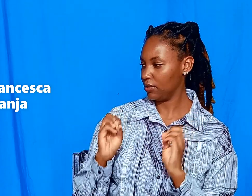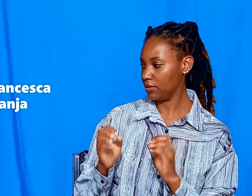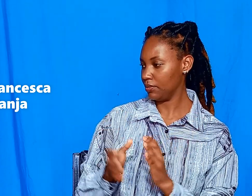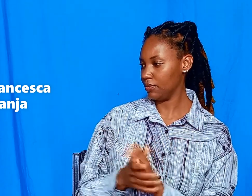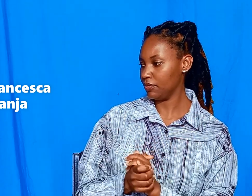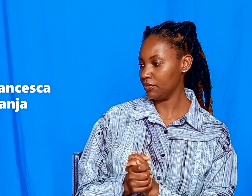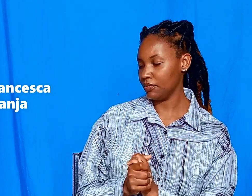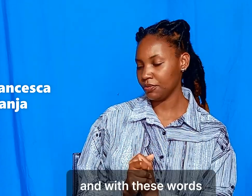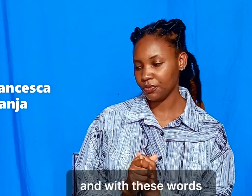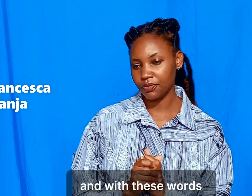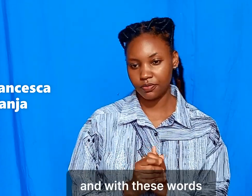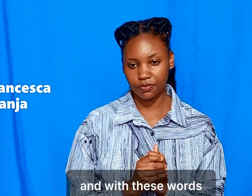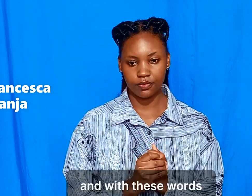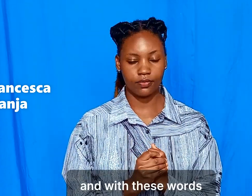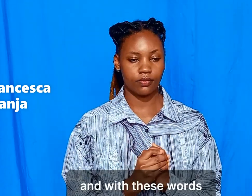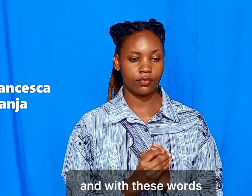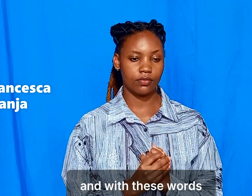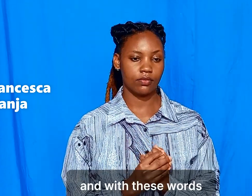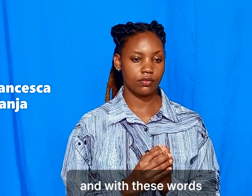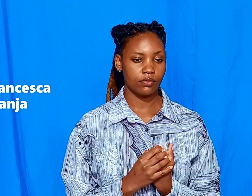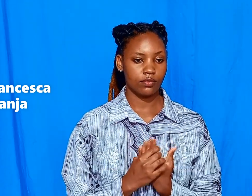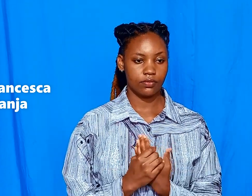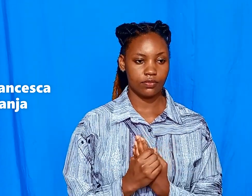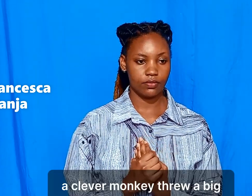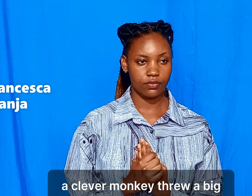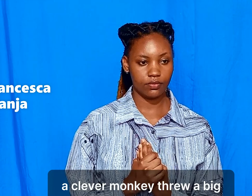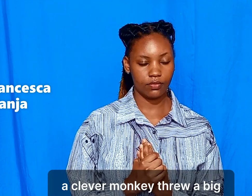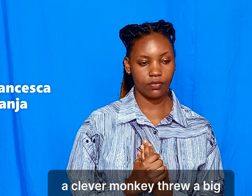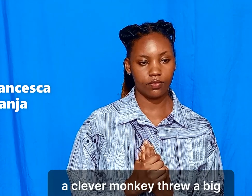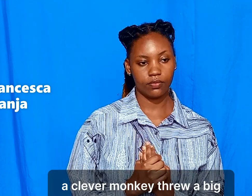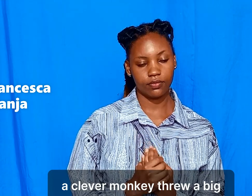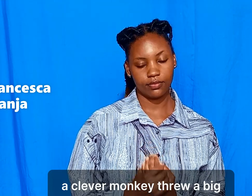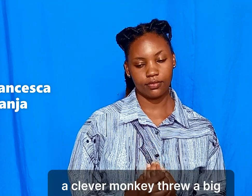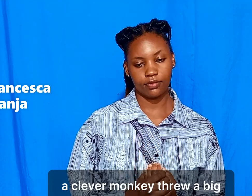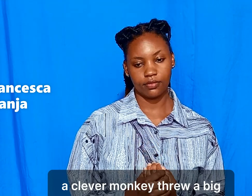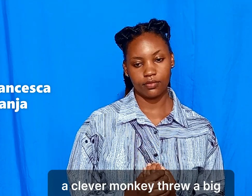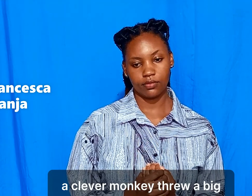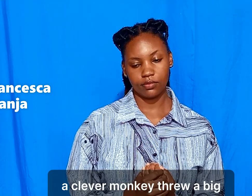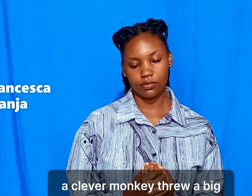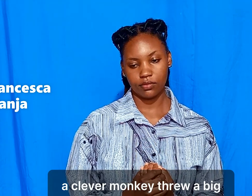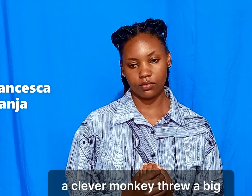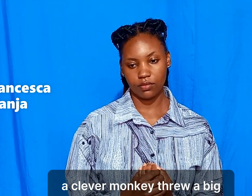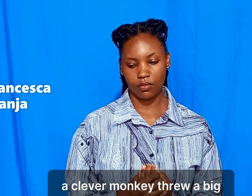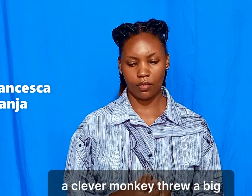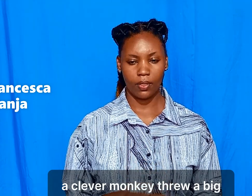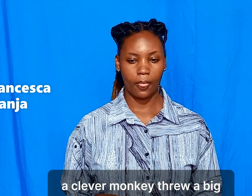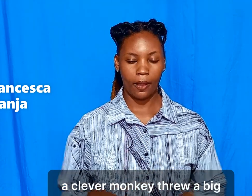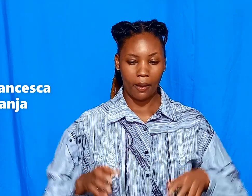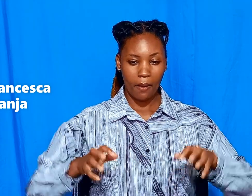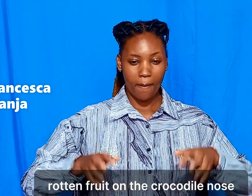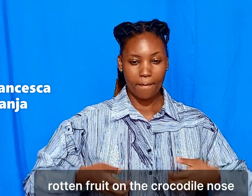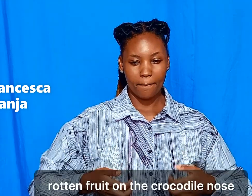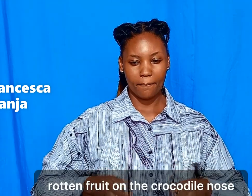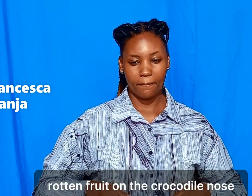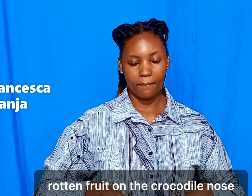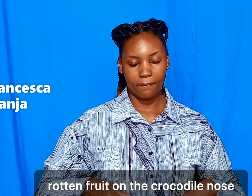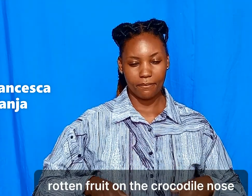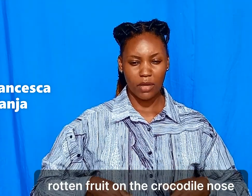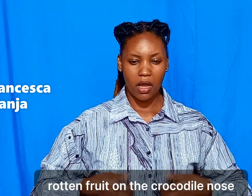And you go this word, the clever monkey threw a big rotten fruit